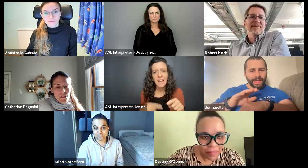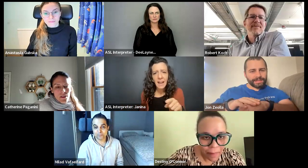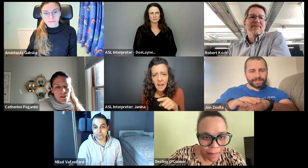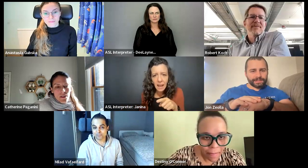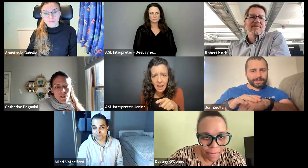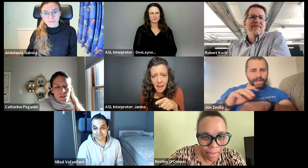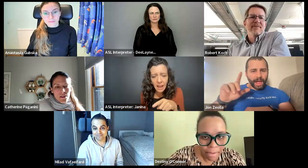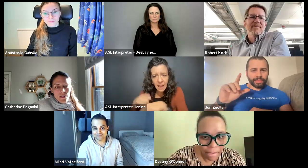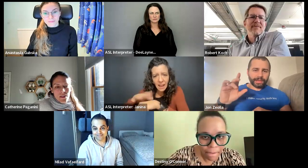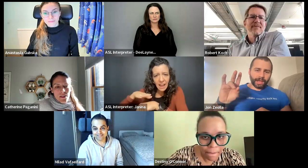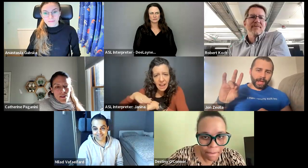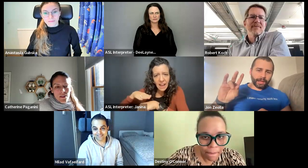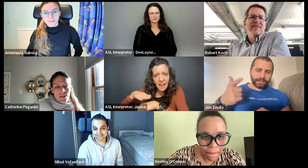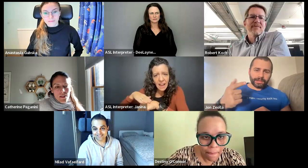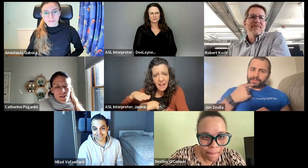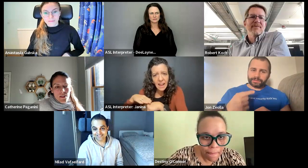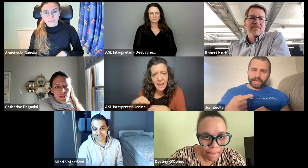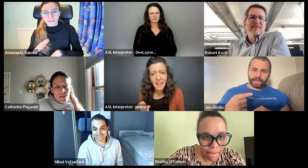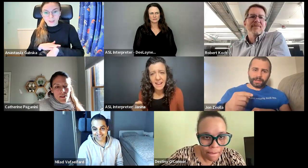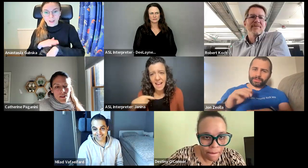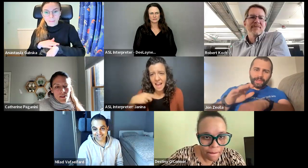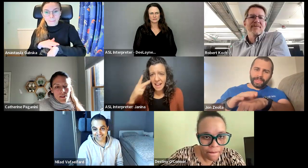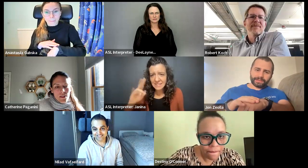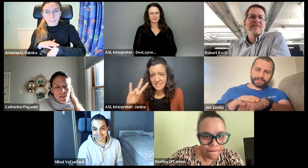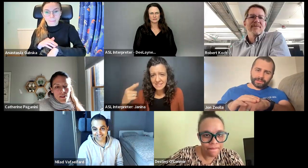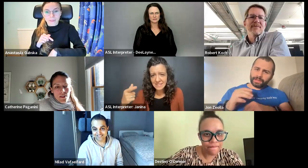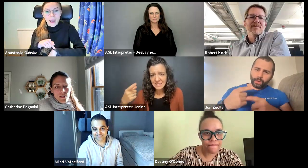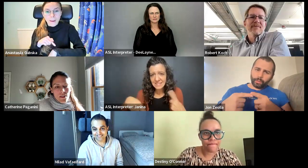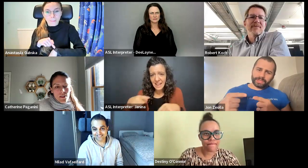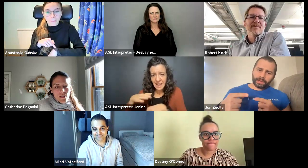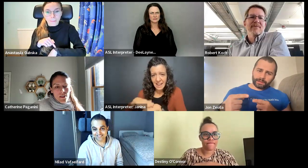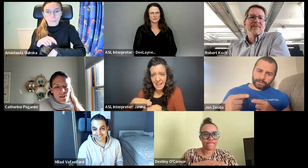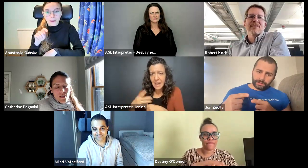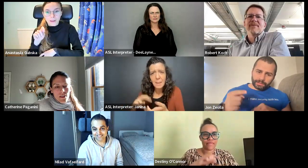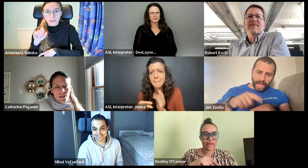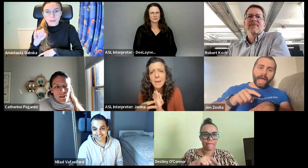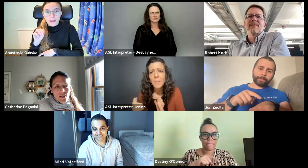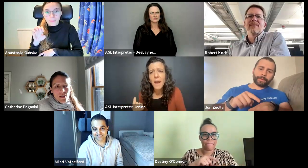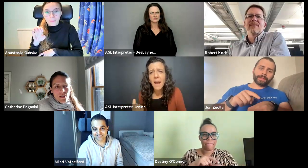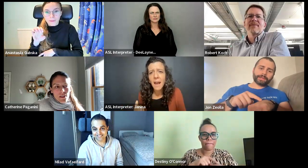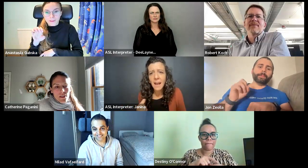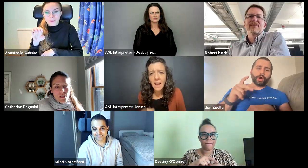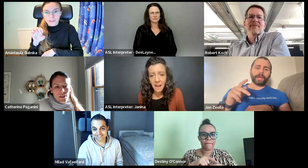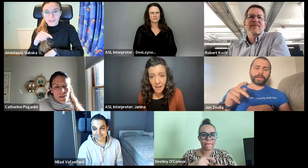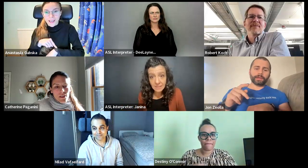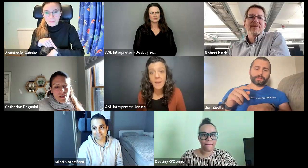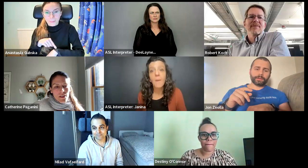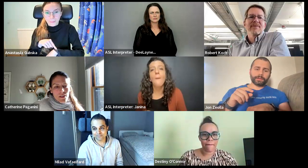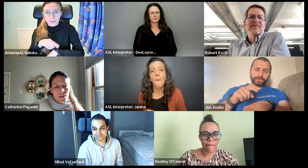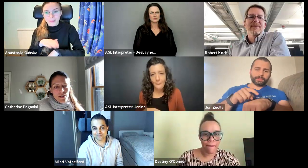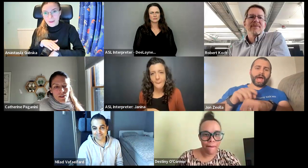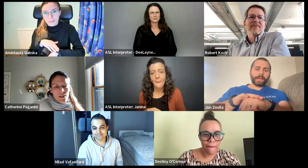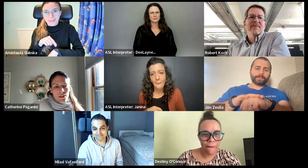like this. I think you said it. It was like this. Yeah. What was that? Time time. Okay.